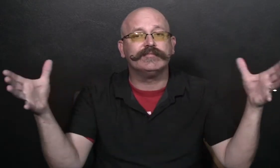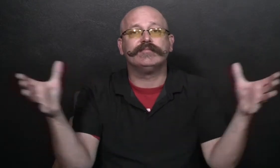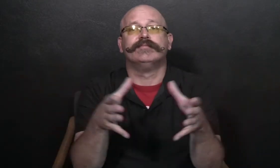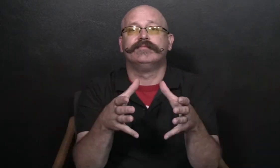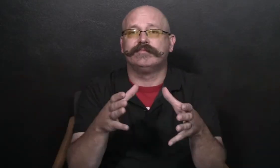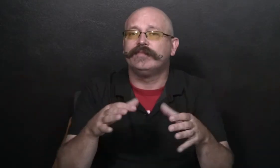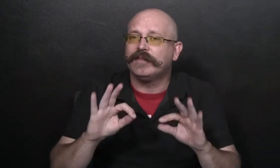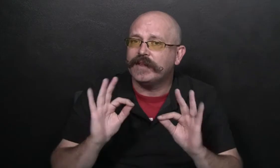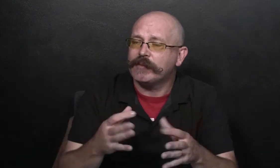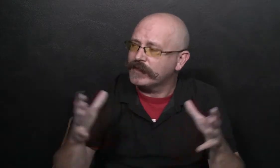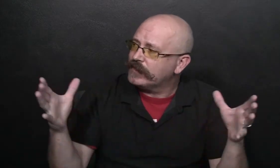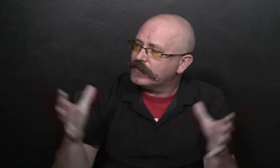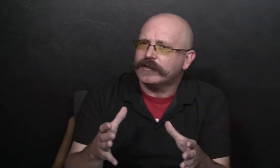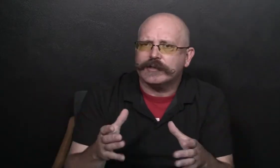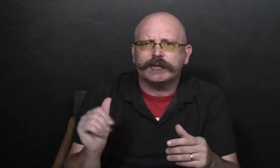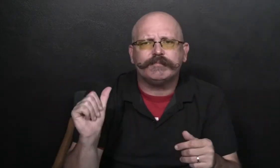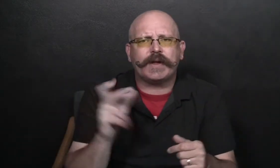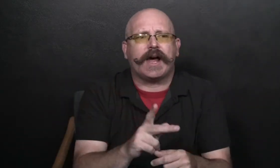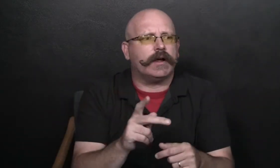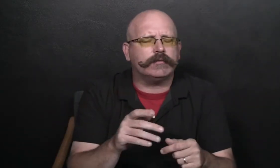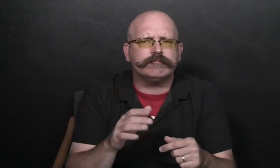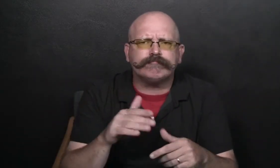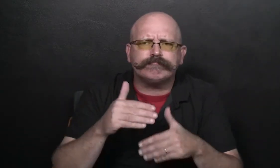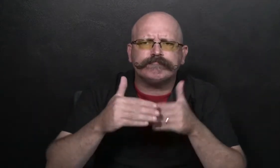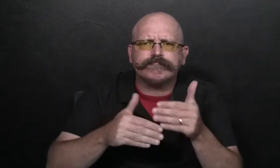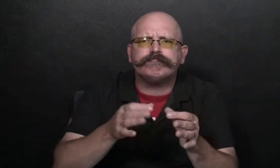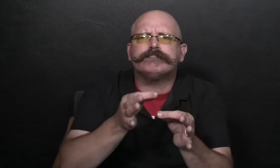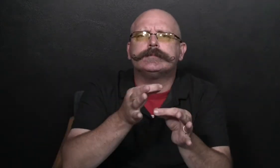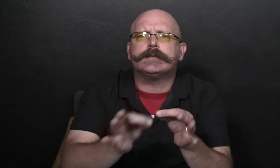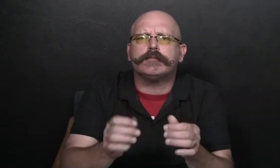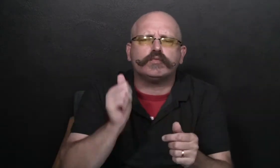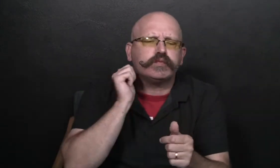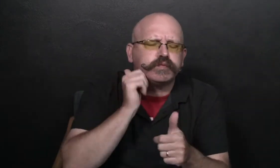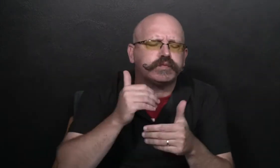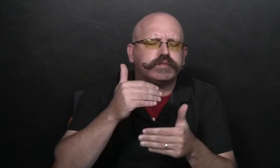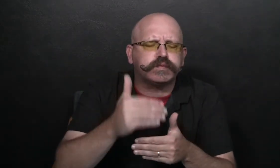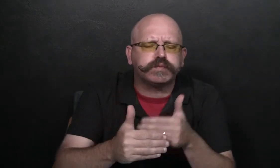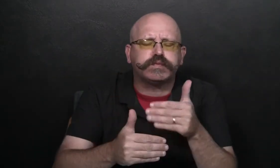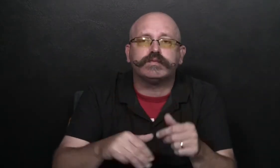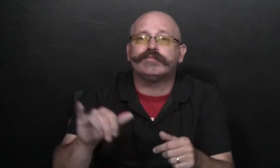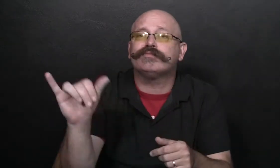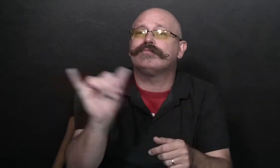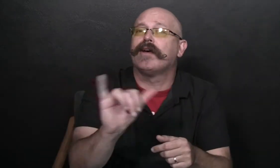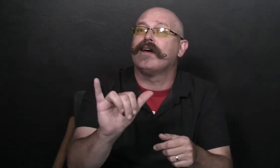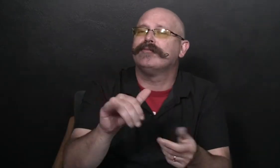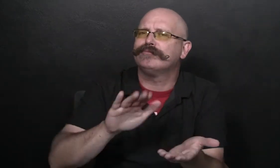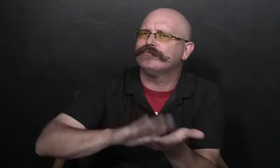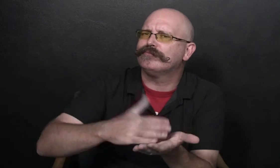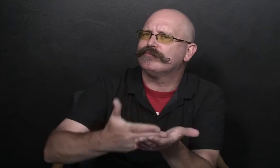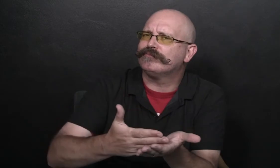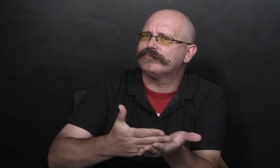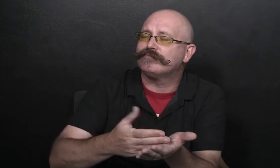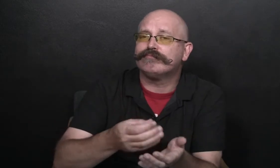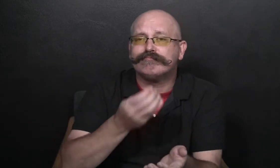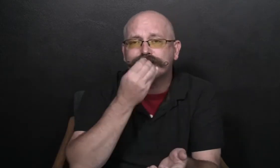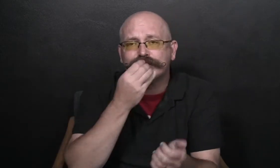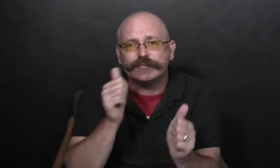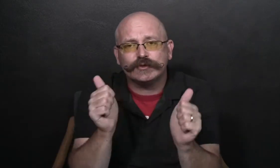They spent time together and tried to get back to simple routines like making food and